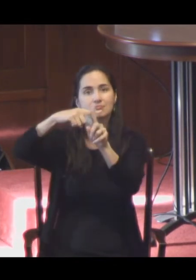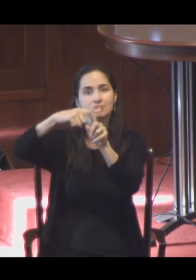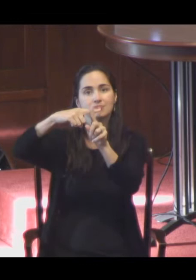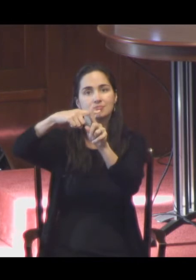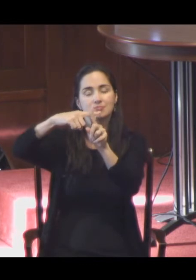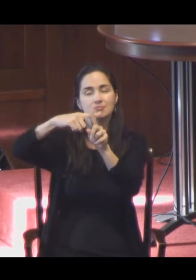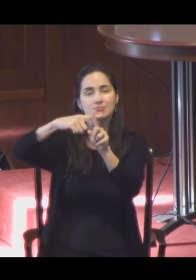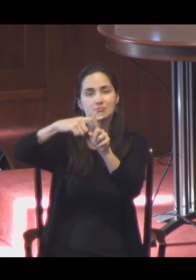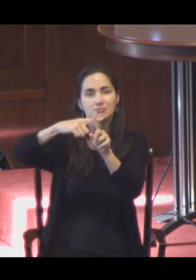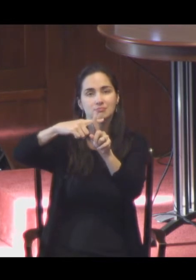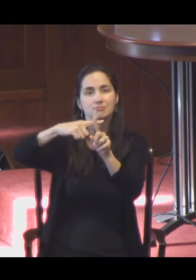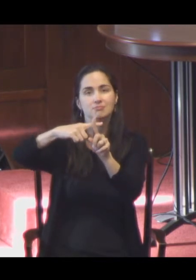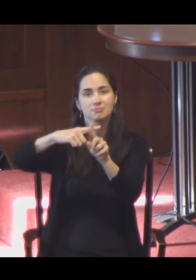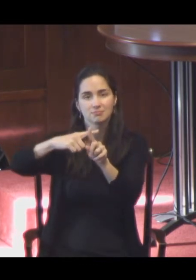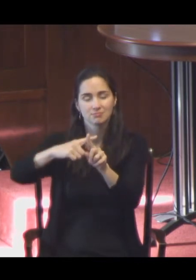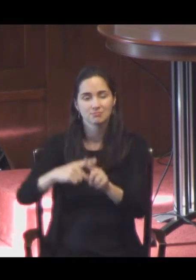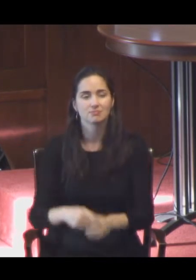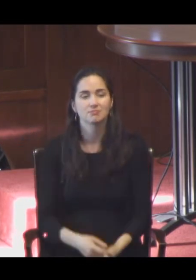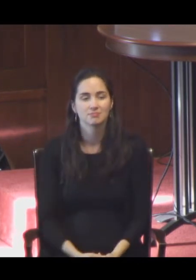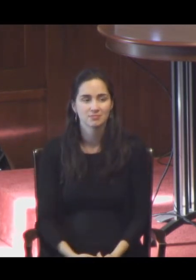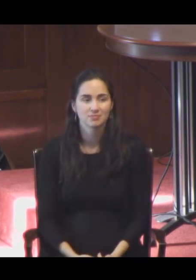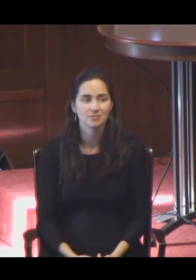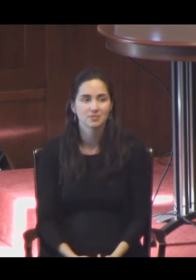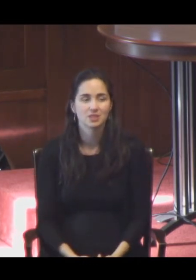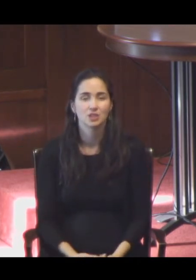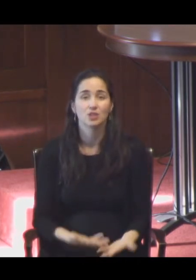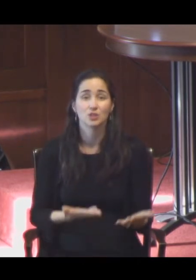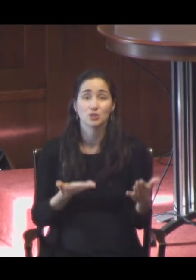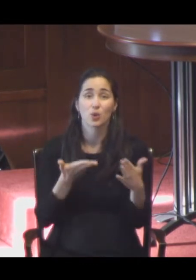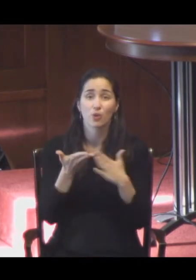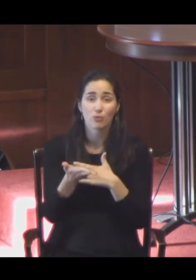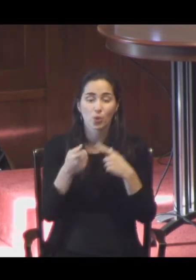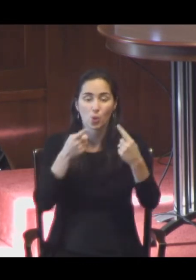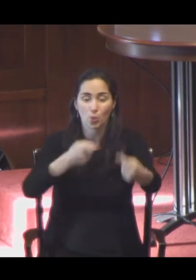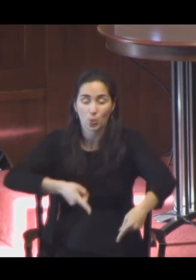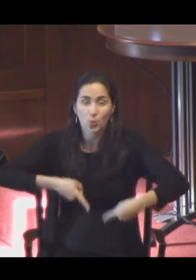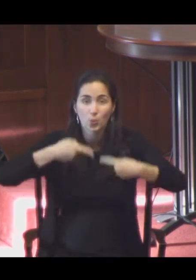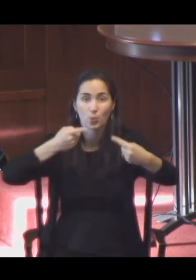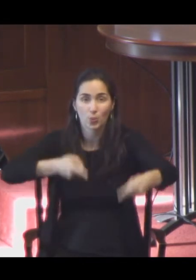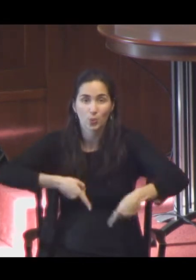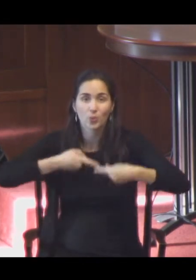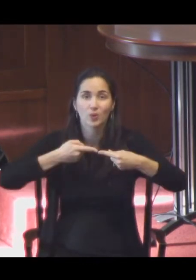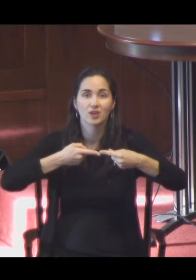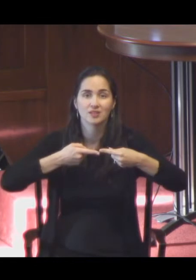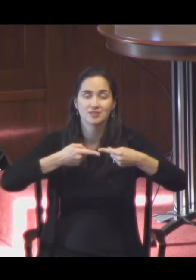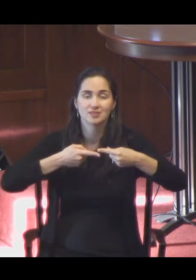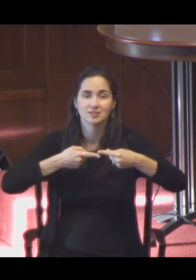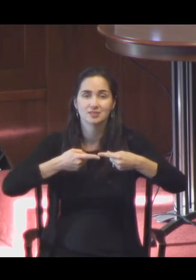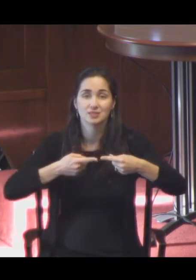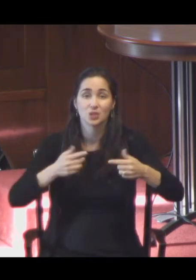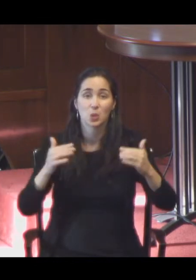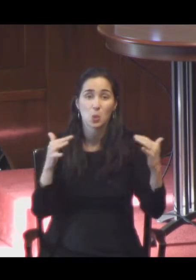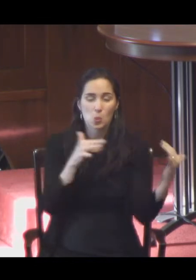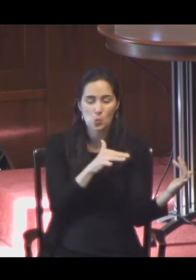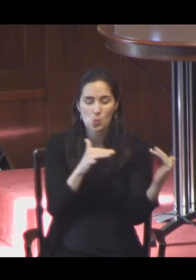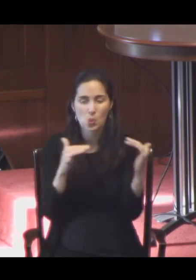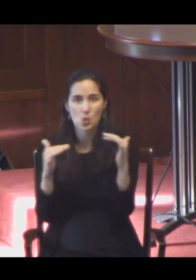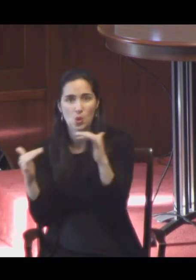axletree. The trilling wire in the blood sings below inveterate scars, appeasing long forgotten wars. The dance along the